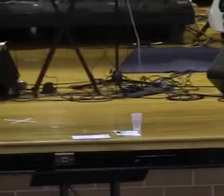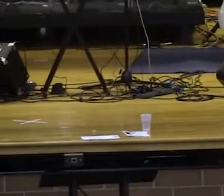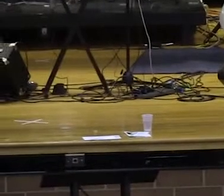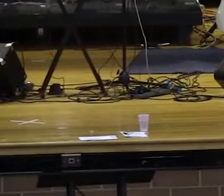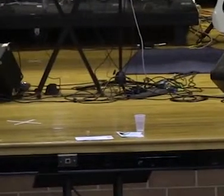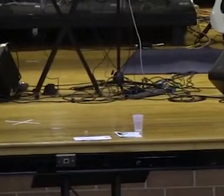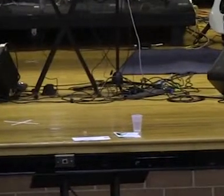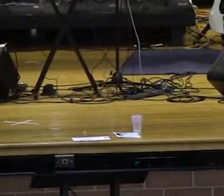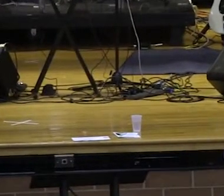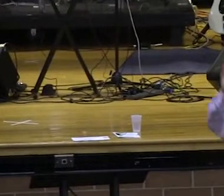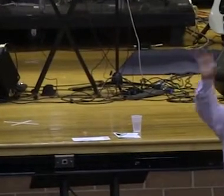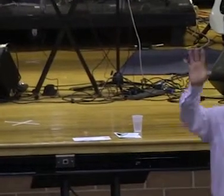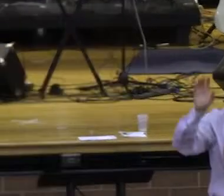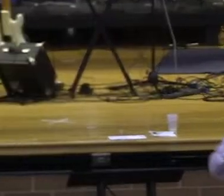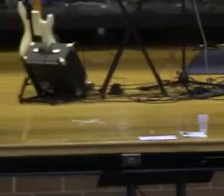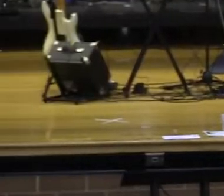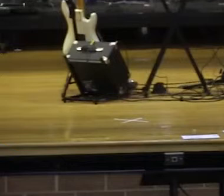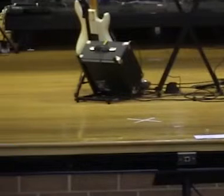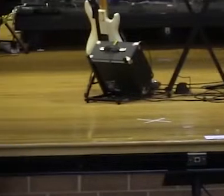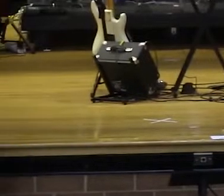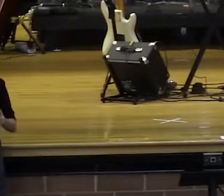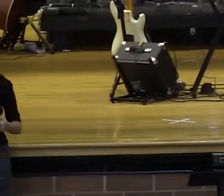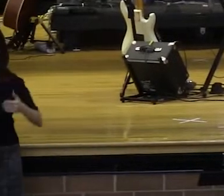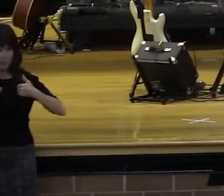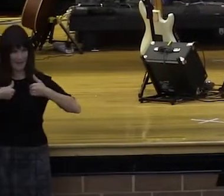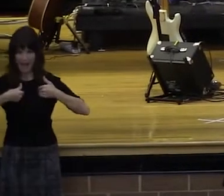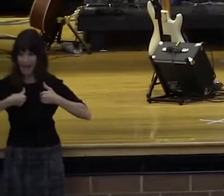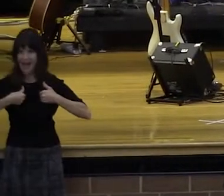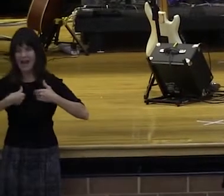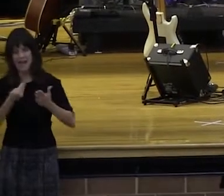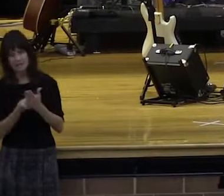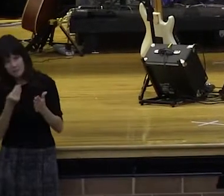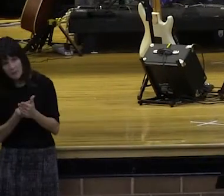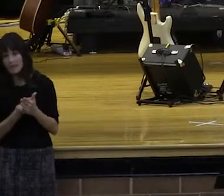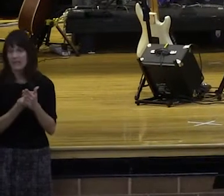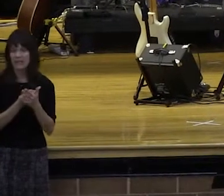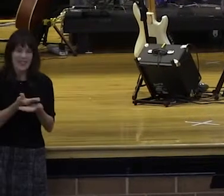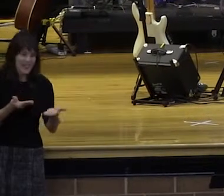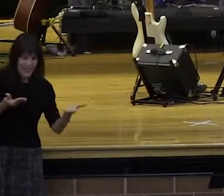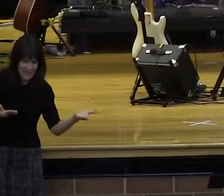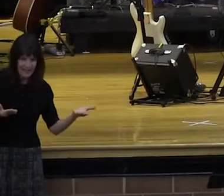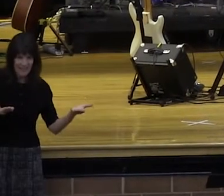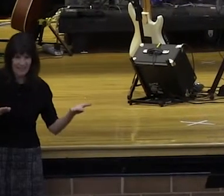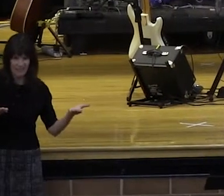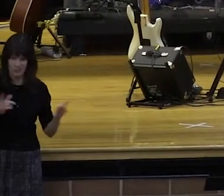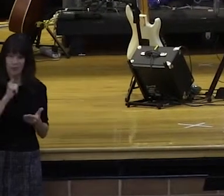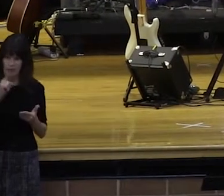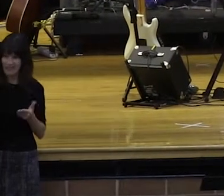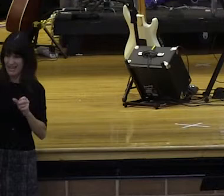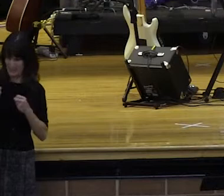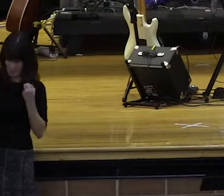part of it that's God. The tithe is God. You give back to Him the tithe. And it's the same thing of sowing His weeping as we sow His